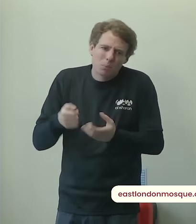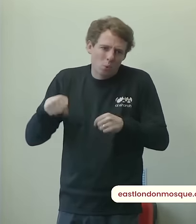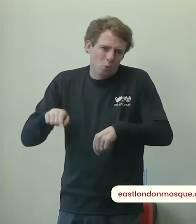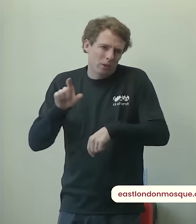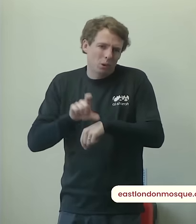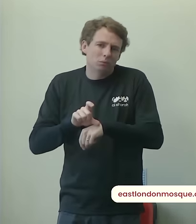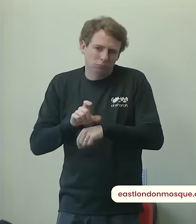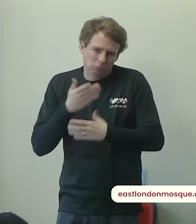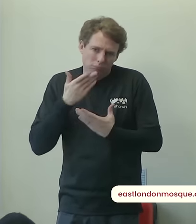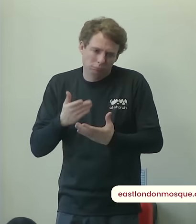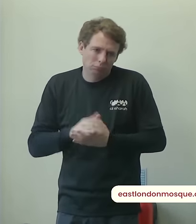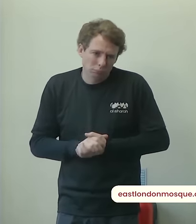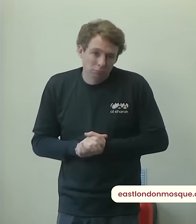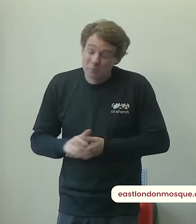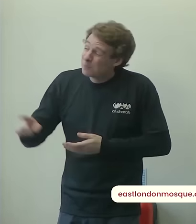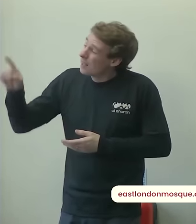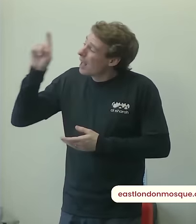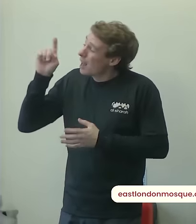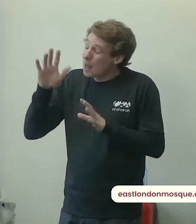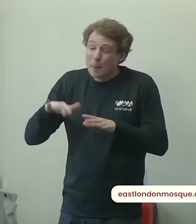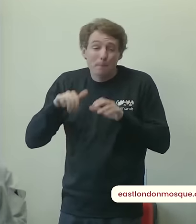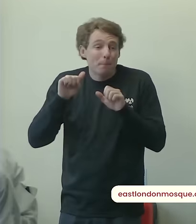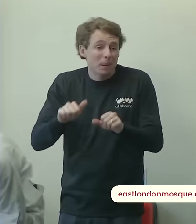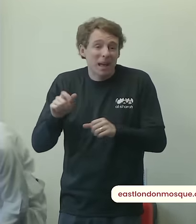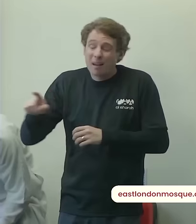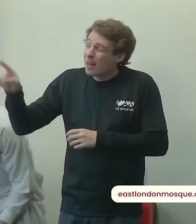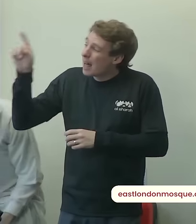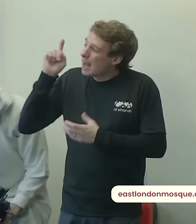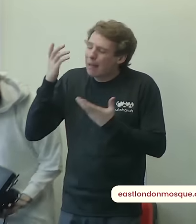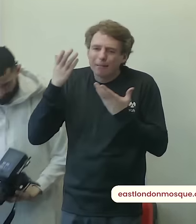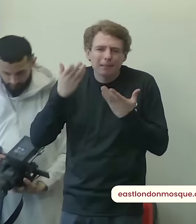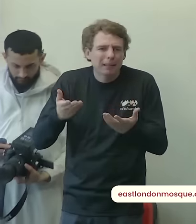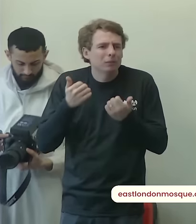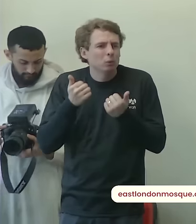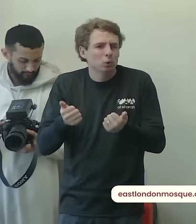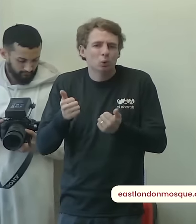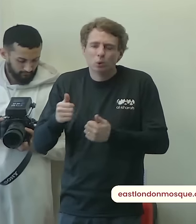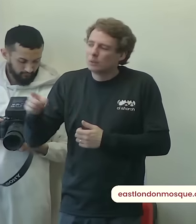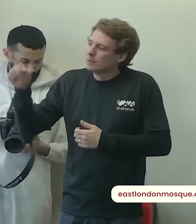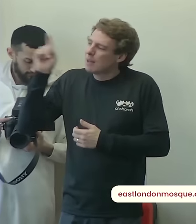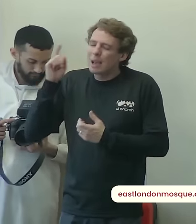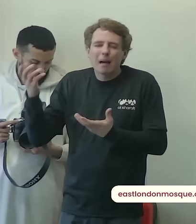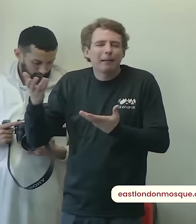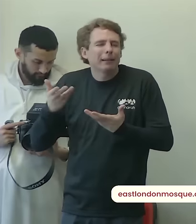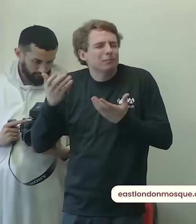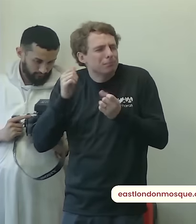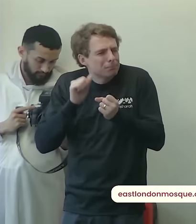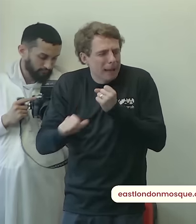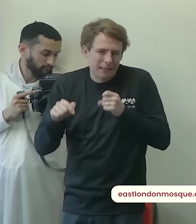allah grant us goodness may allah allah almighty grant us the best of this world barakallahu li wa lakum fi alqur'ani wa sunneti wa